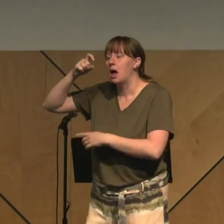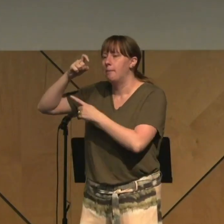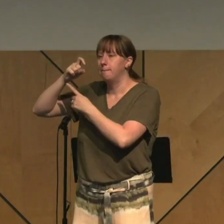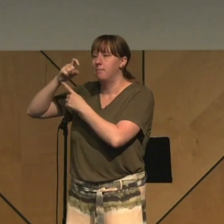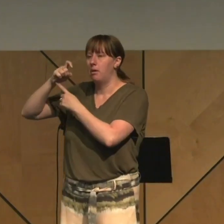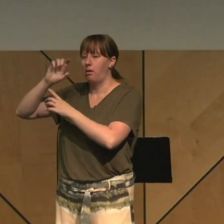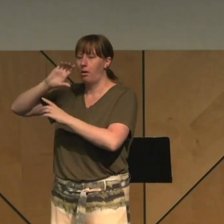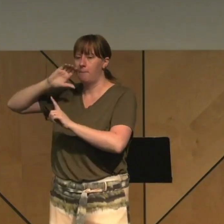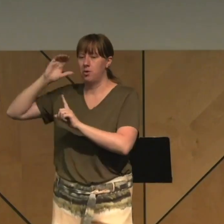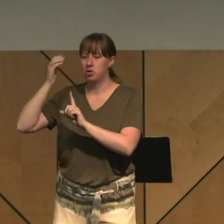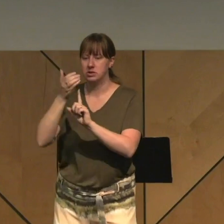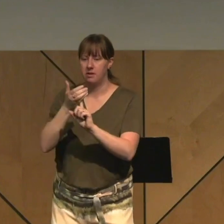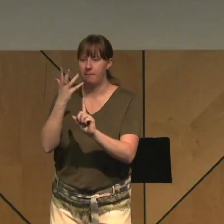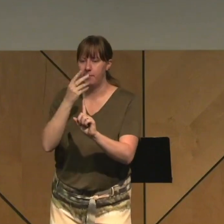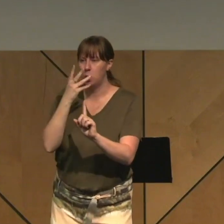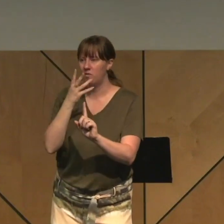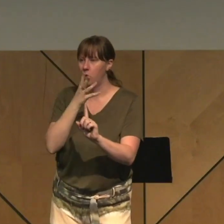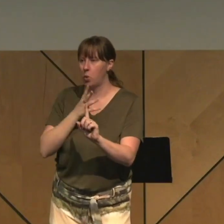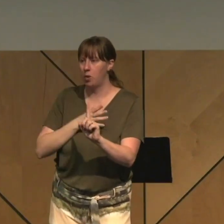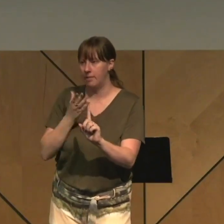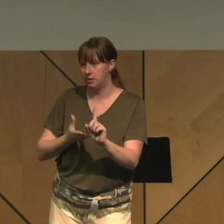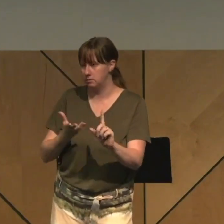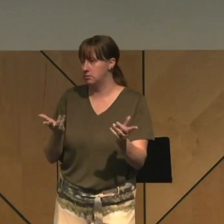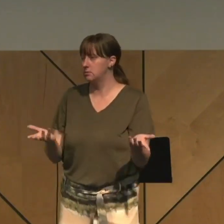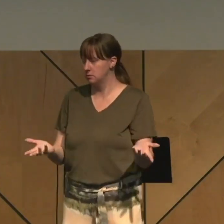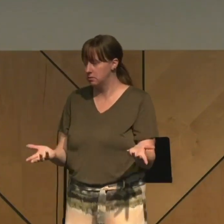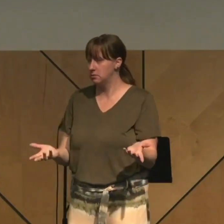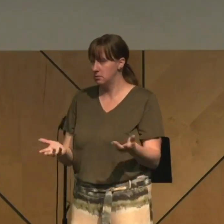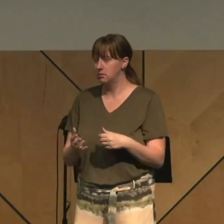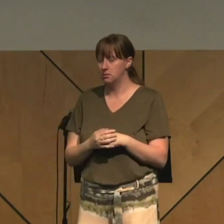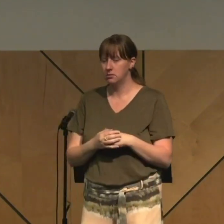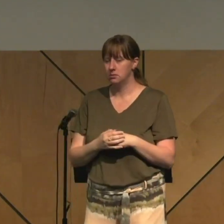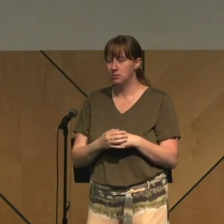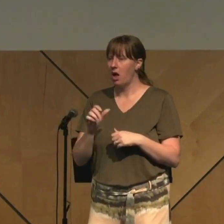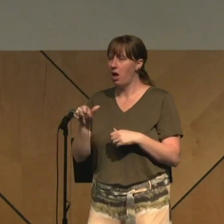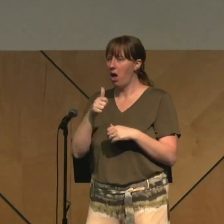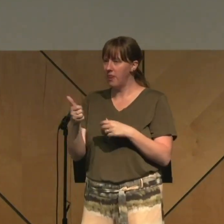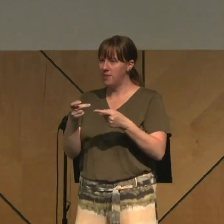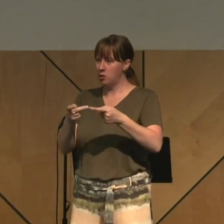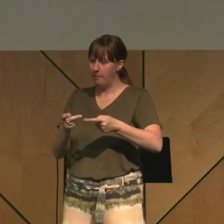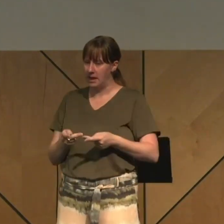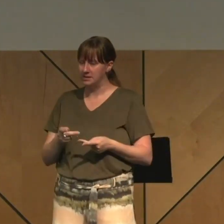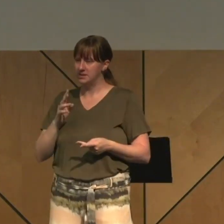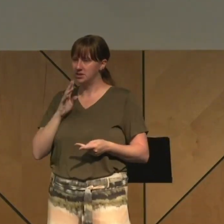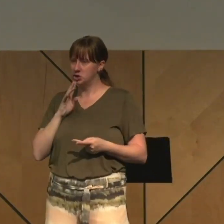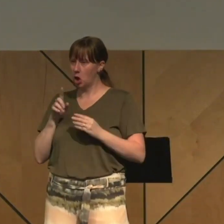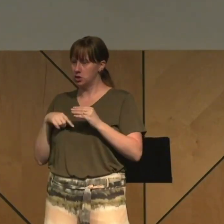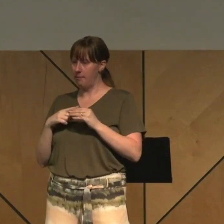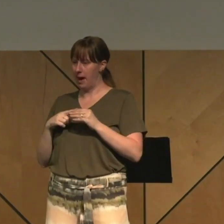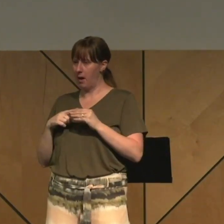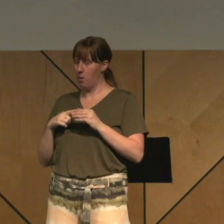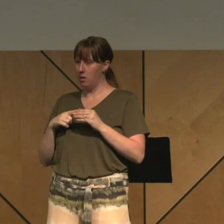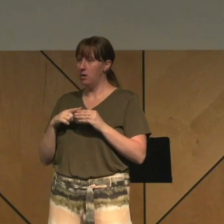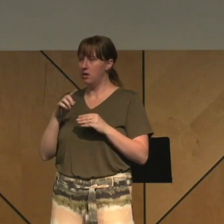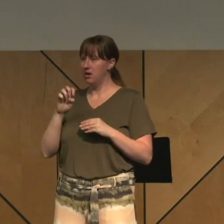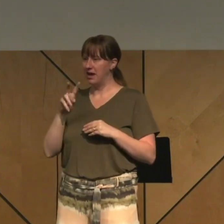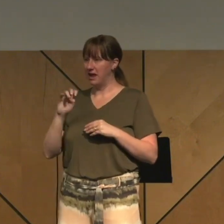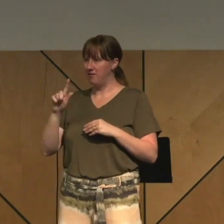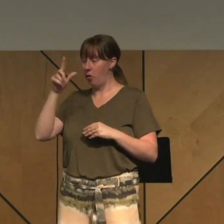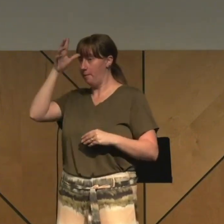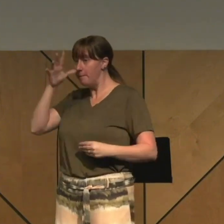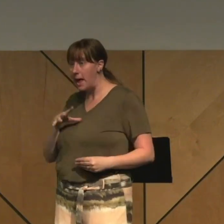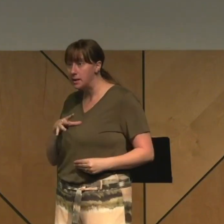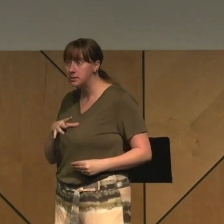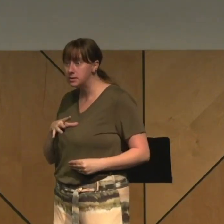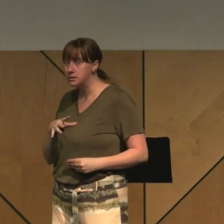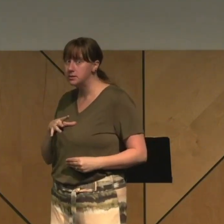woman. And elsewhere in the book of Proverbs, it talks about evil men. So, women are